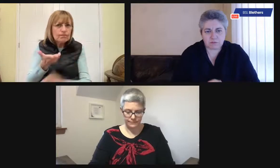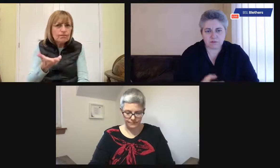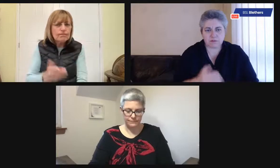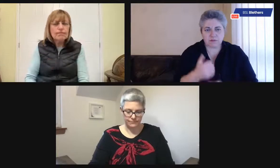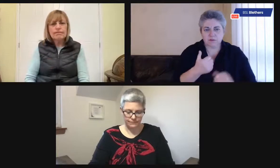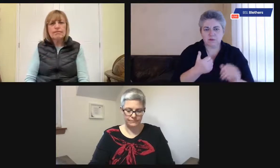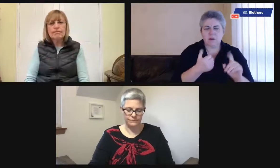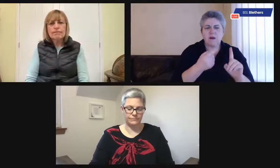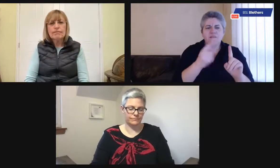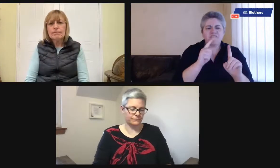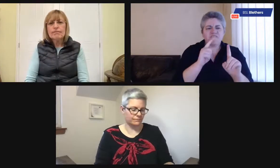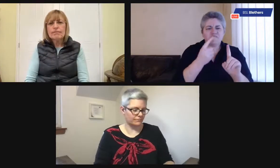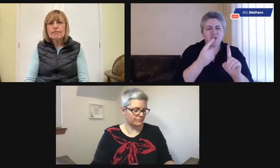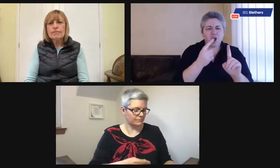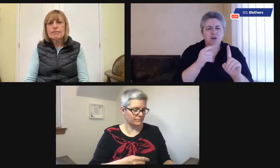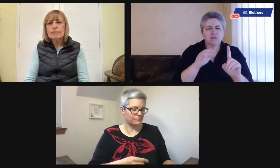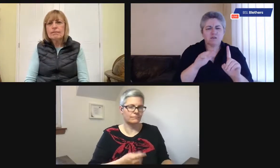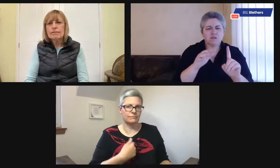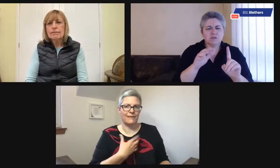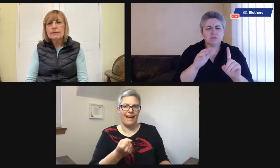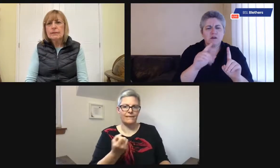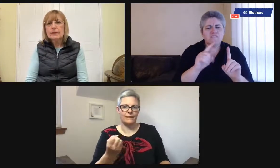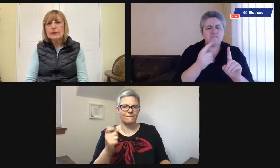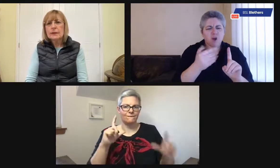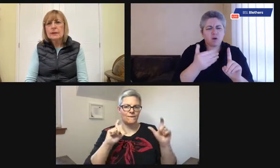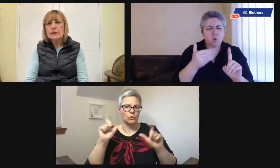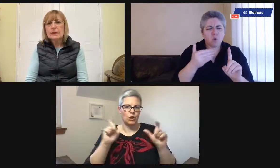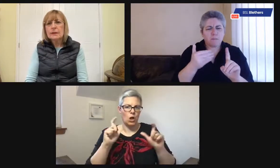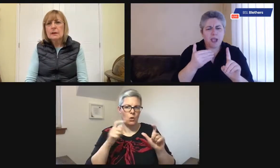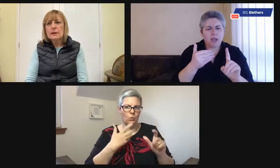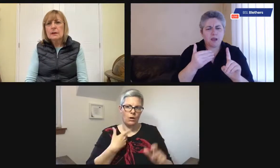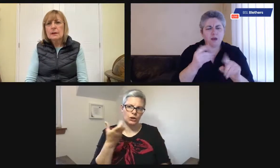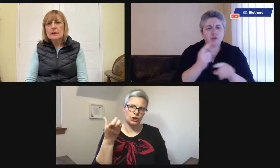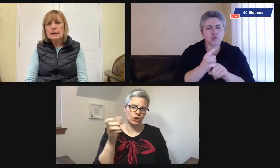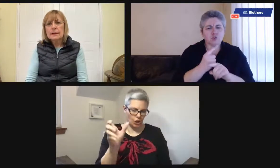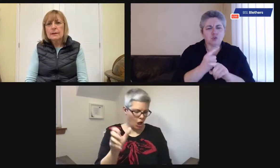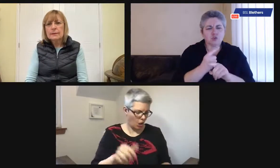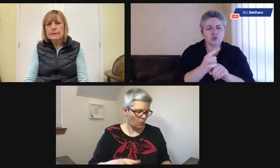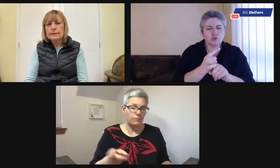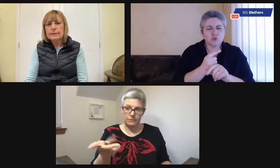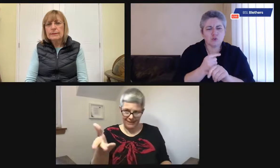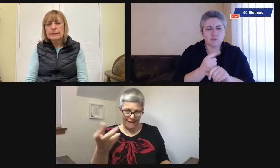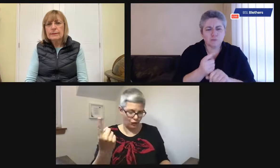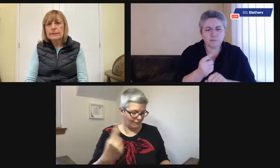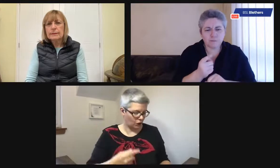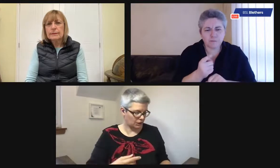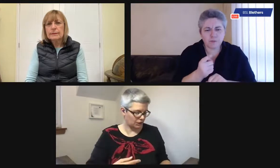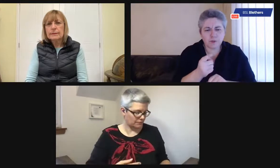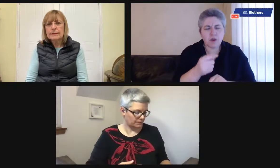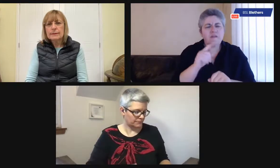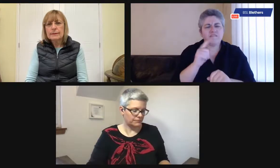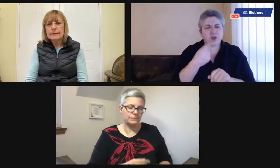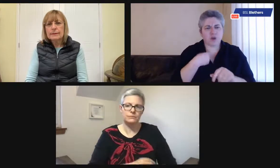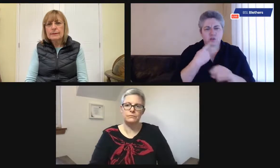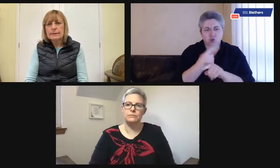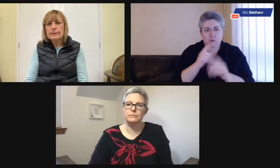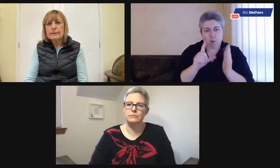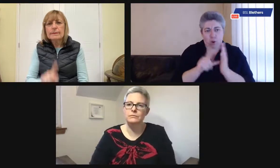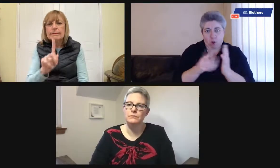might like to kind of add something at this point. Yeah, I've got a photo that I want to show you from my phone, but do